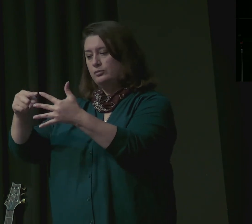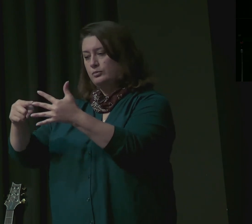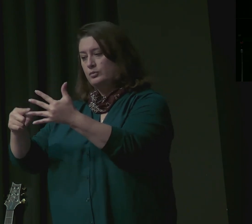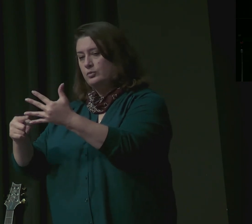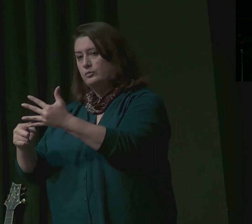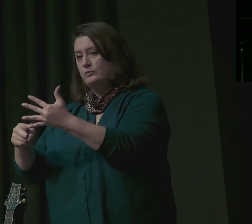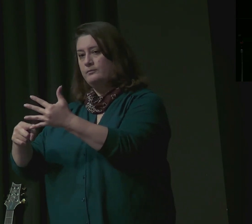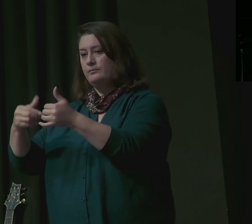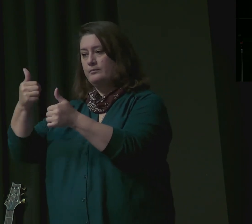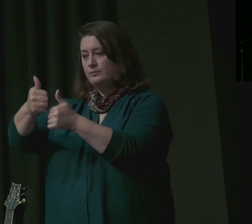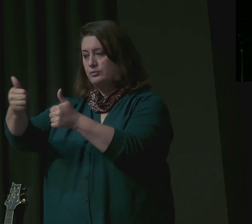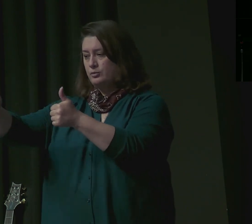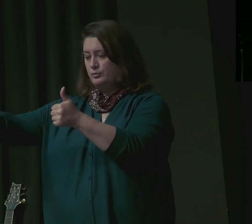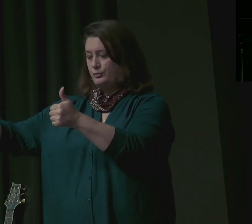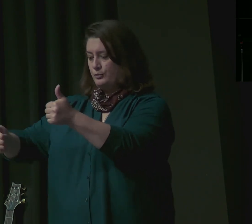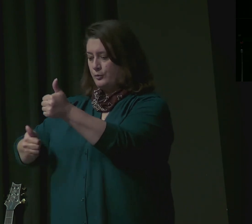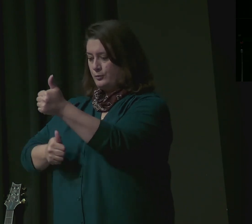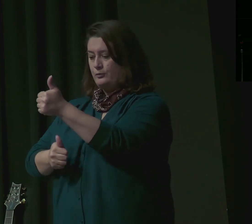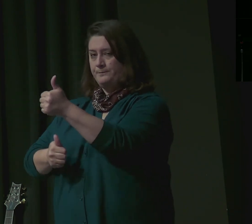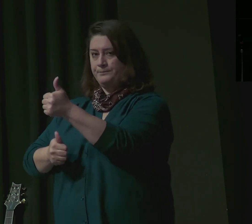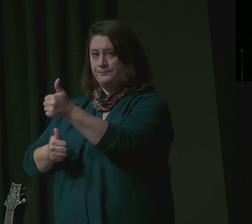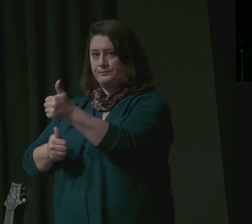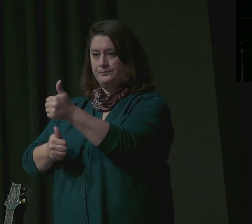The men looked at one another in amazement.